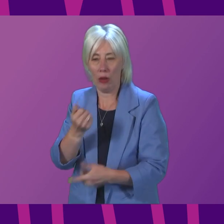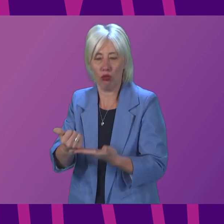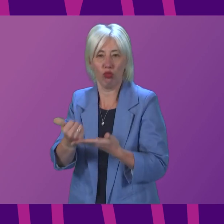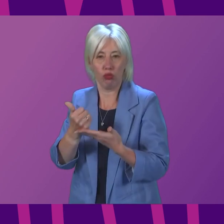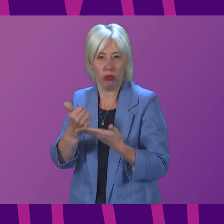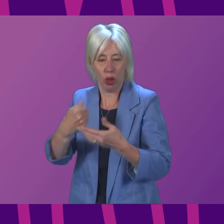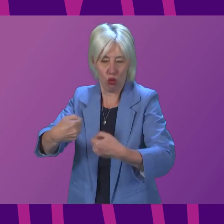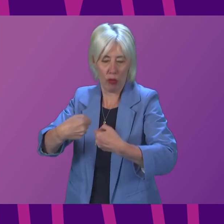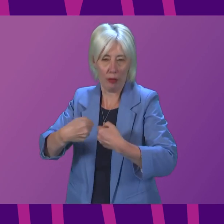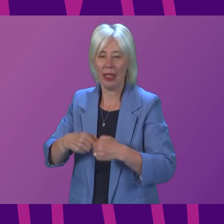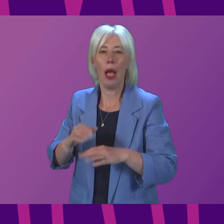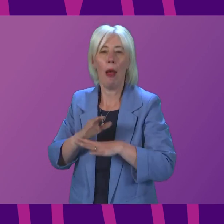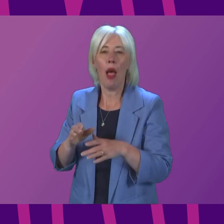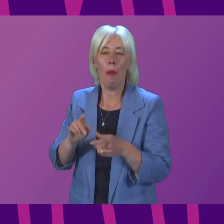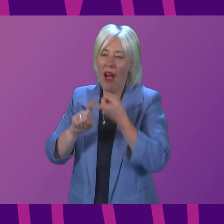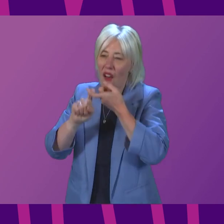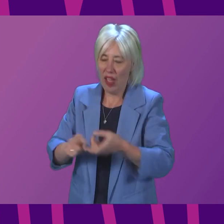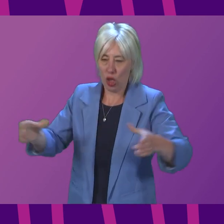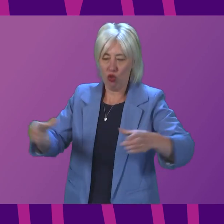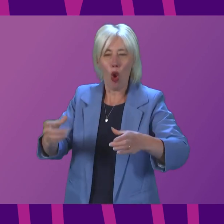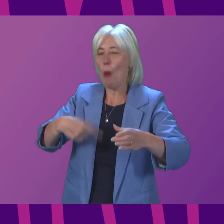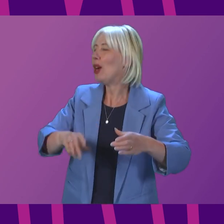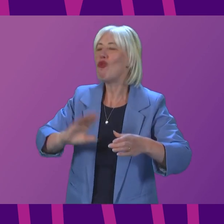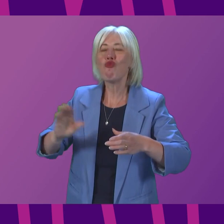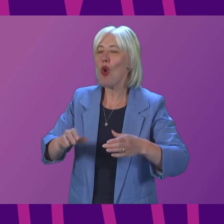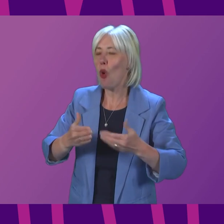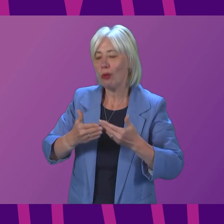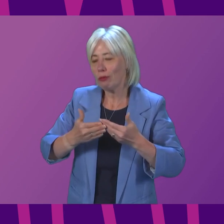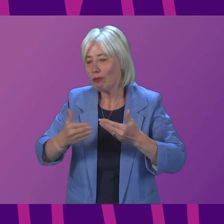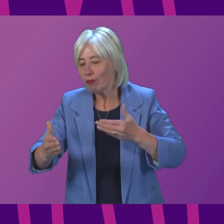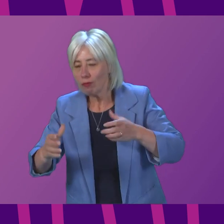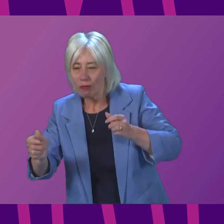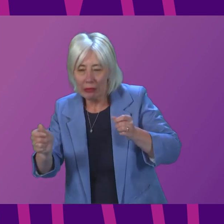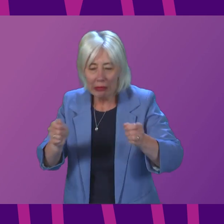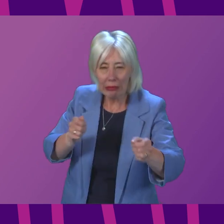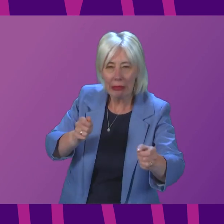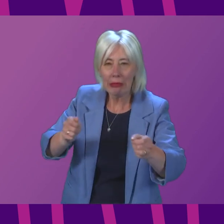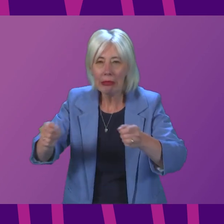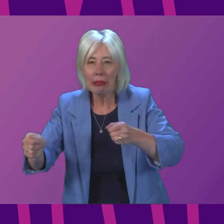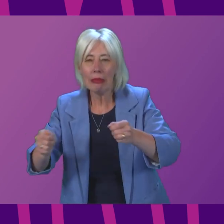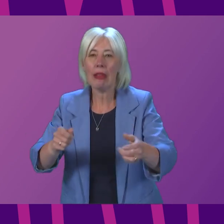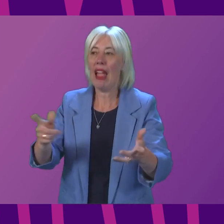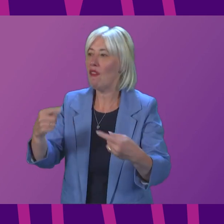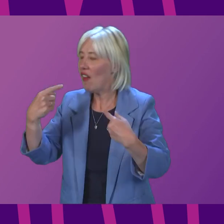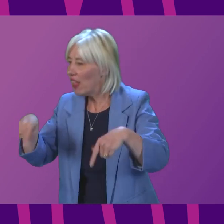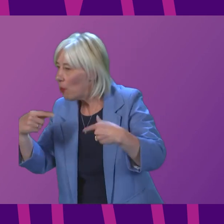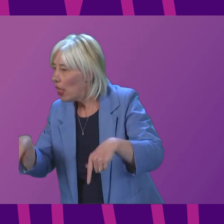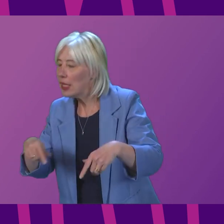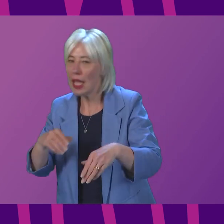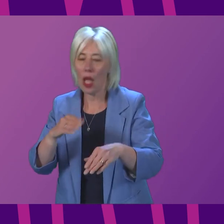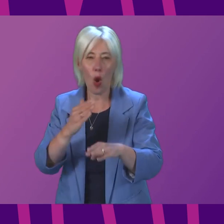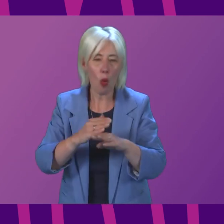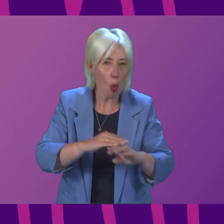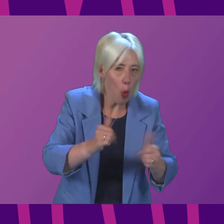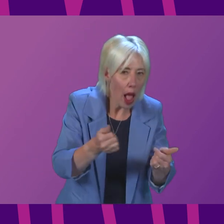that is not going to be a fixed group of people. As time passes, it will be an increasing group of people as availability and effectiveness of